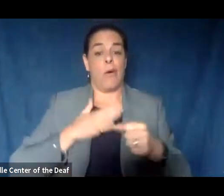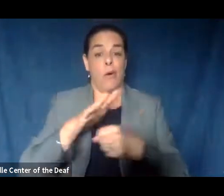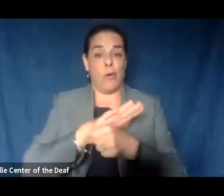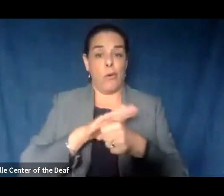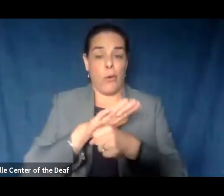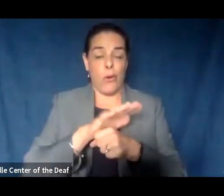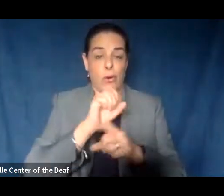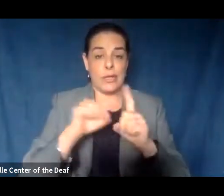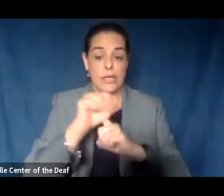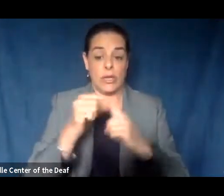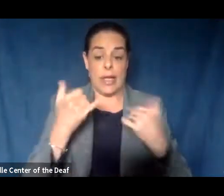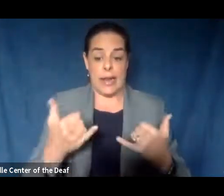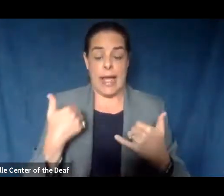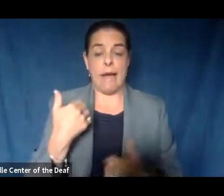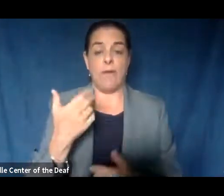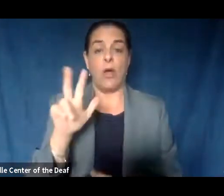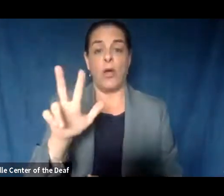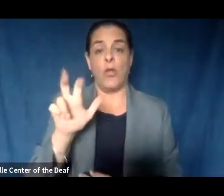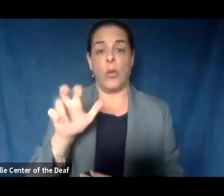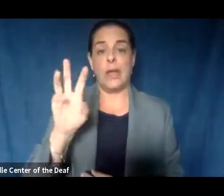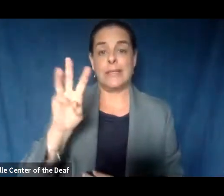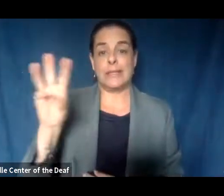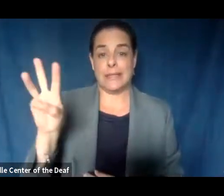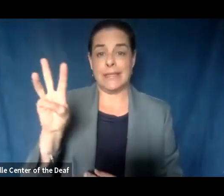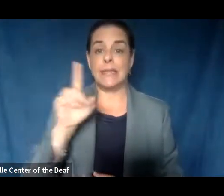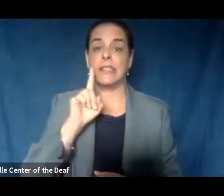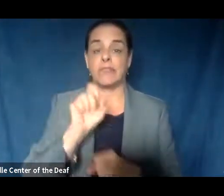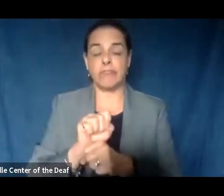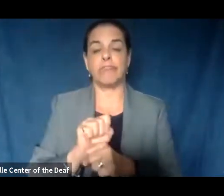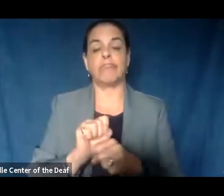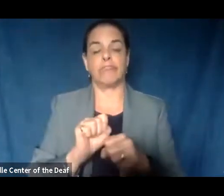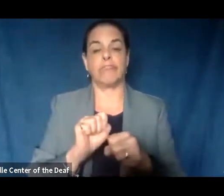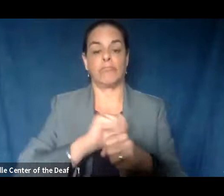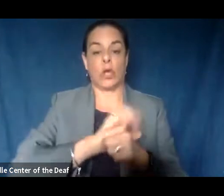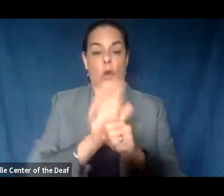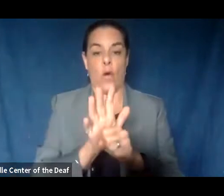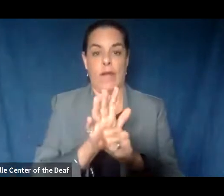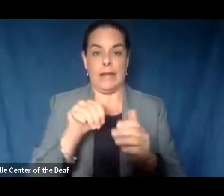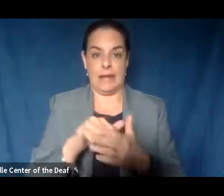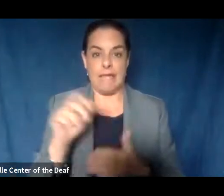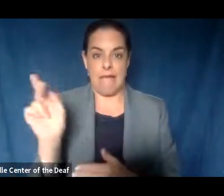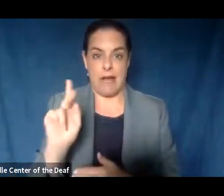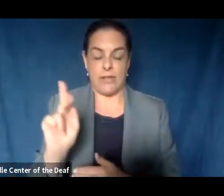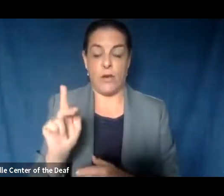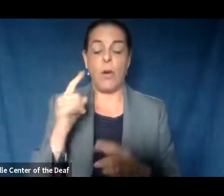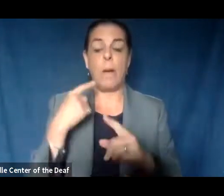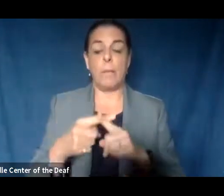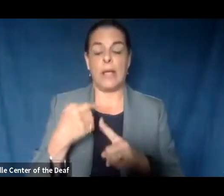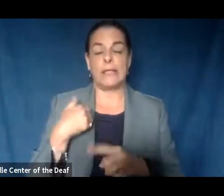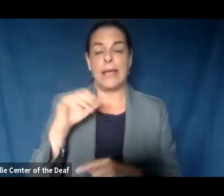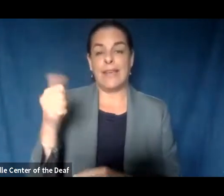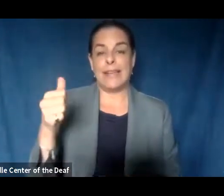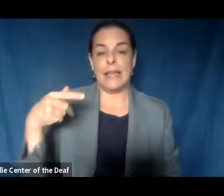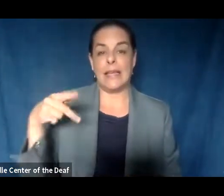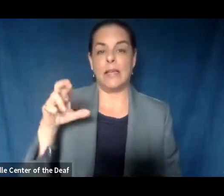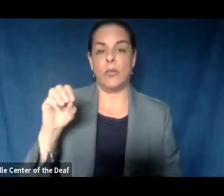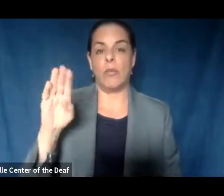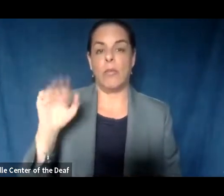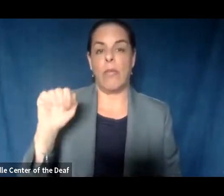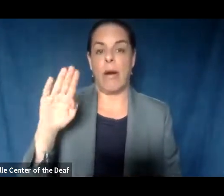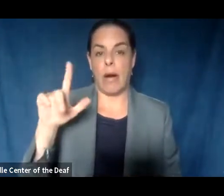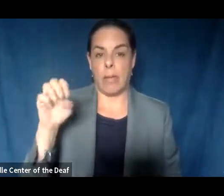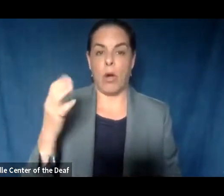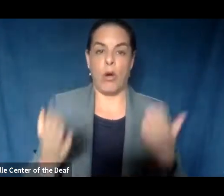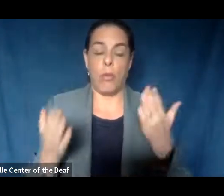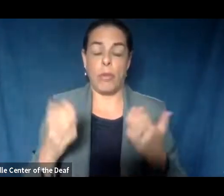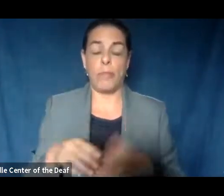confirmed cases of COVID-19 in Knox County. Additionally, we have 10 probable cases. 313 of